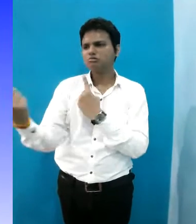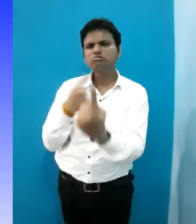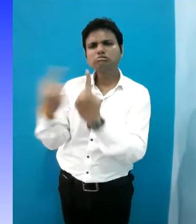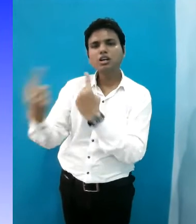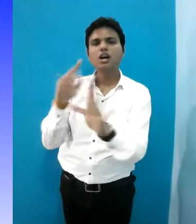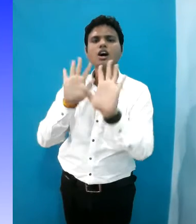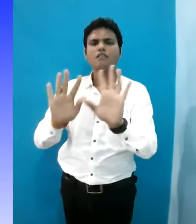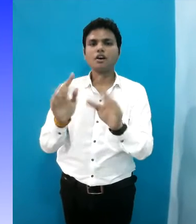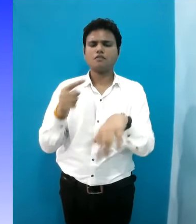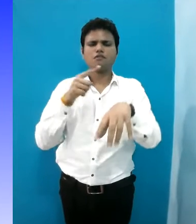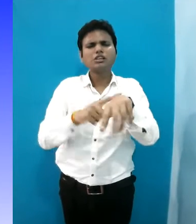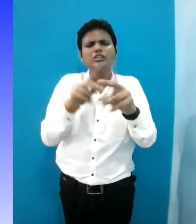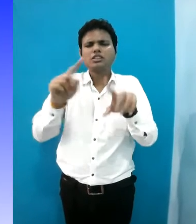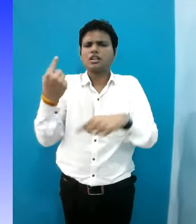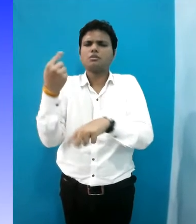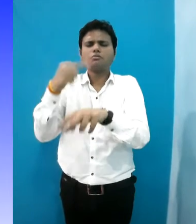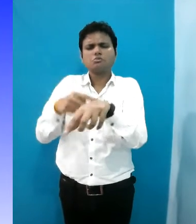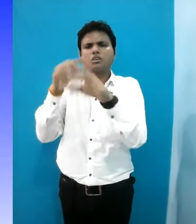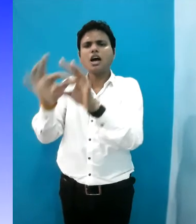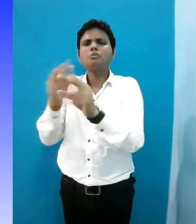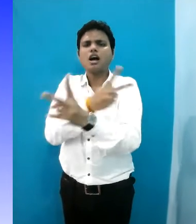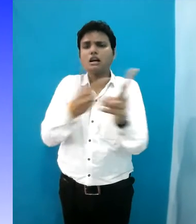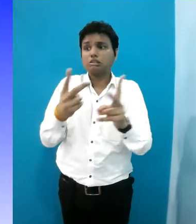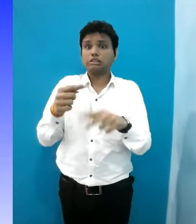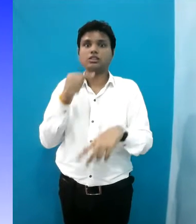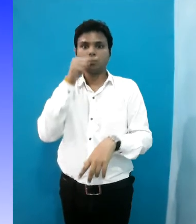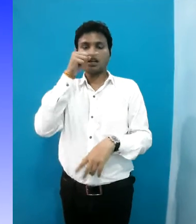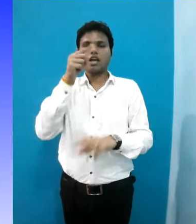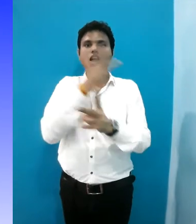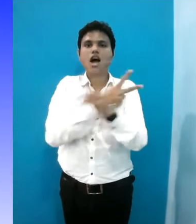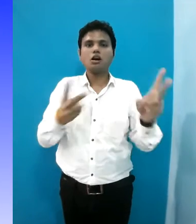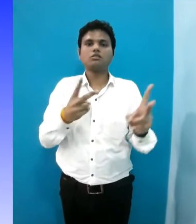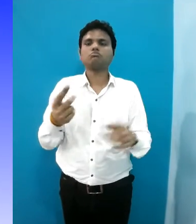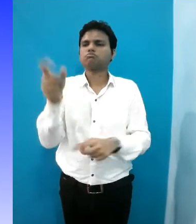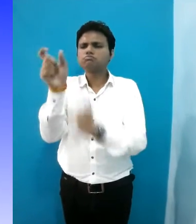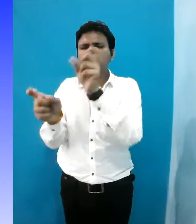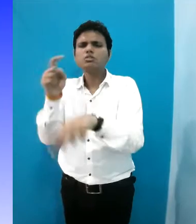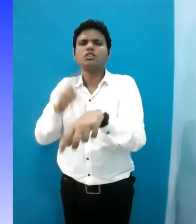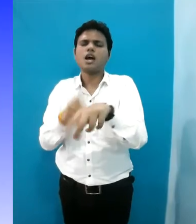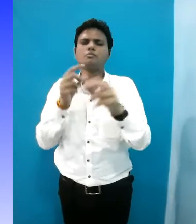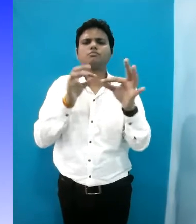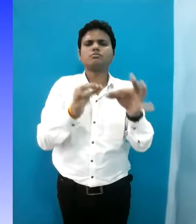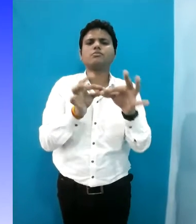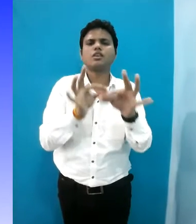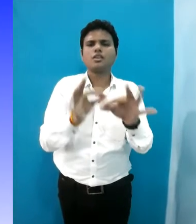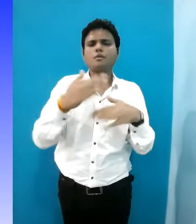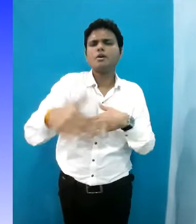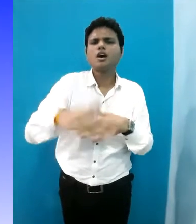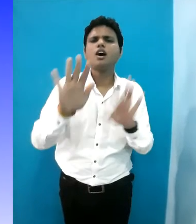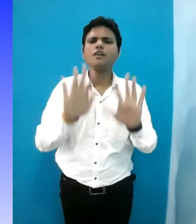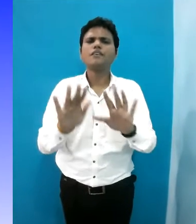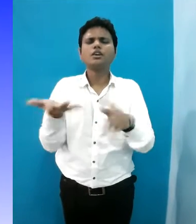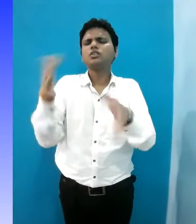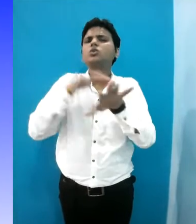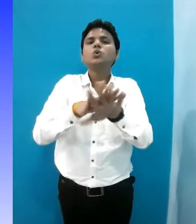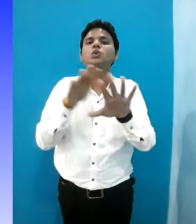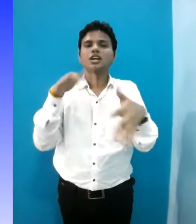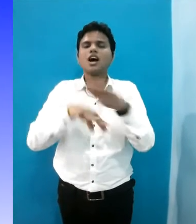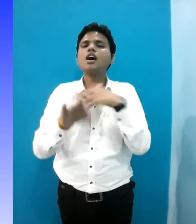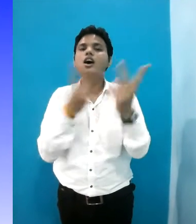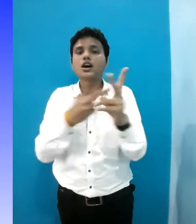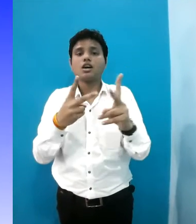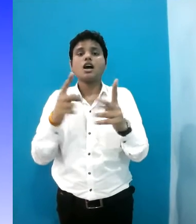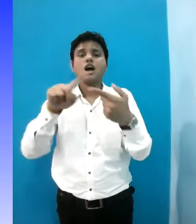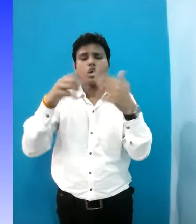or another and at one time or another, a matter of degree and time respectively. Although inclusive development, inclusion,